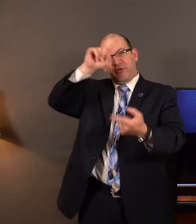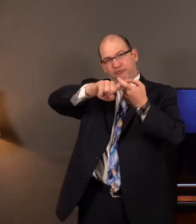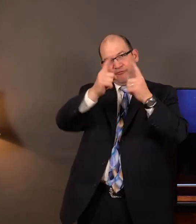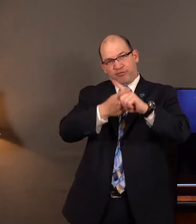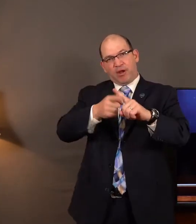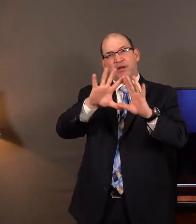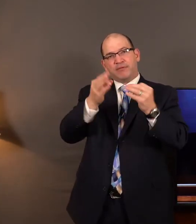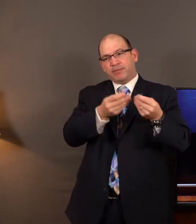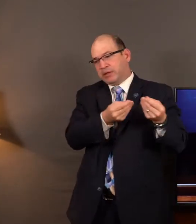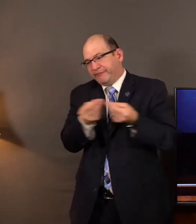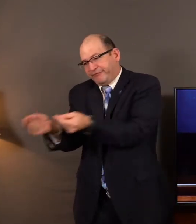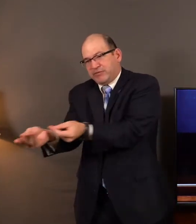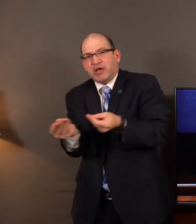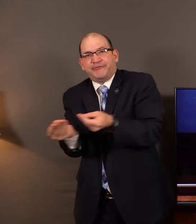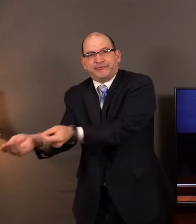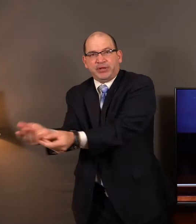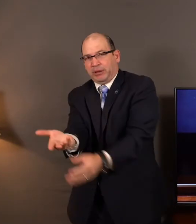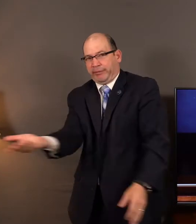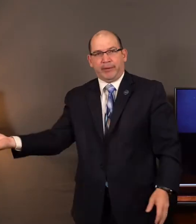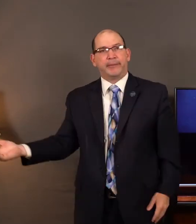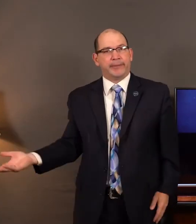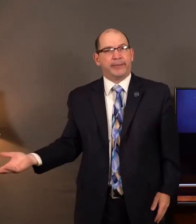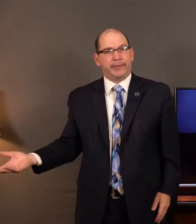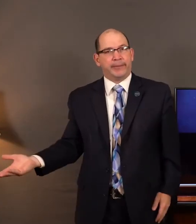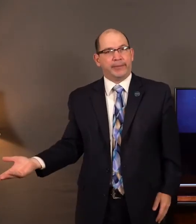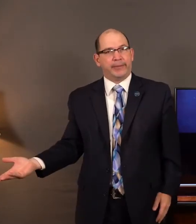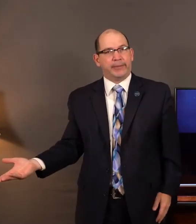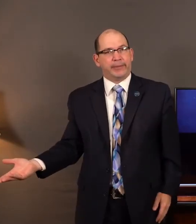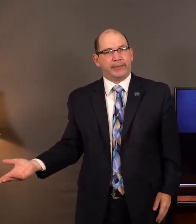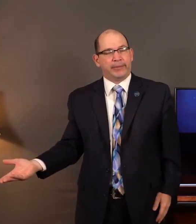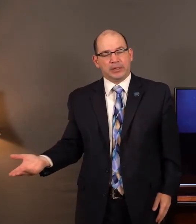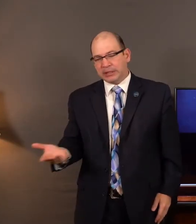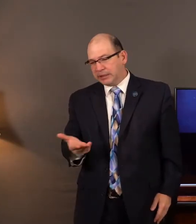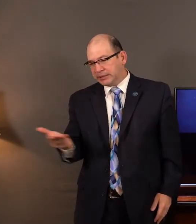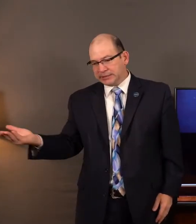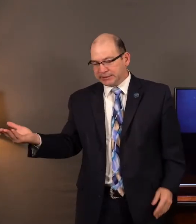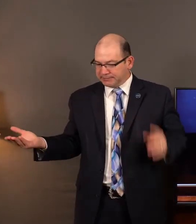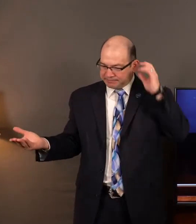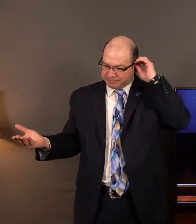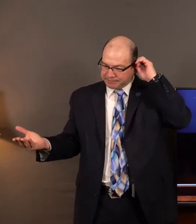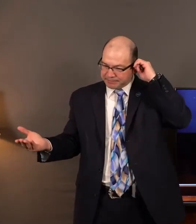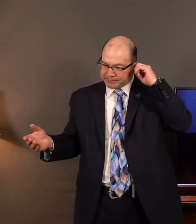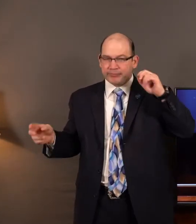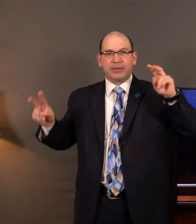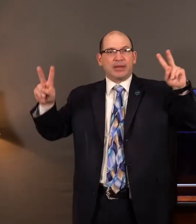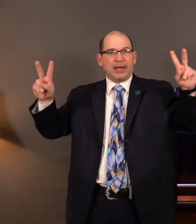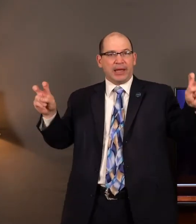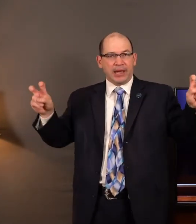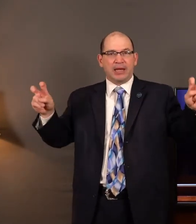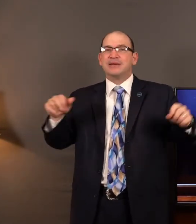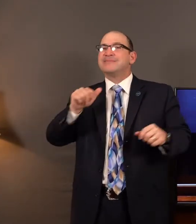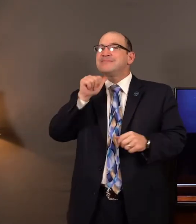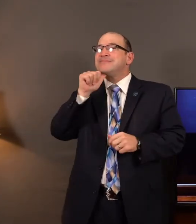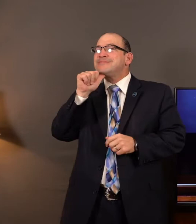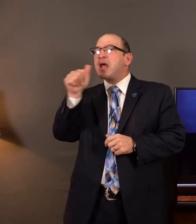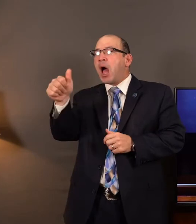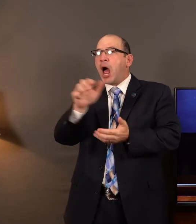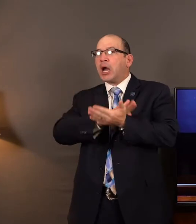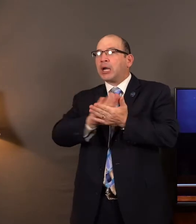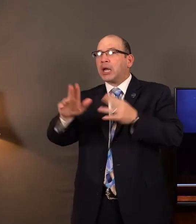them food to even survive. Because of their leprousy they had been declared ceremonially unclean. We learn of this in Leviticus.